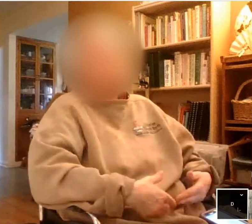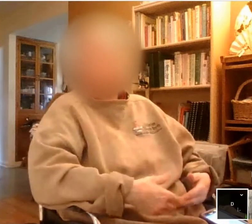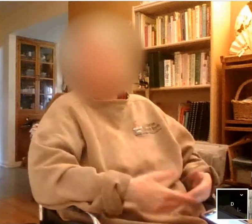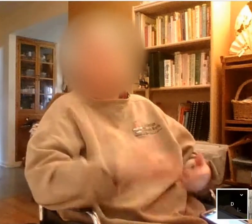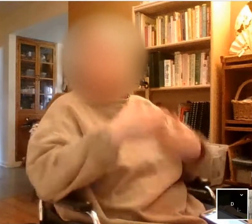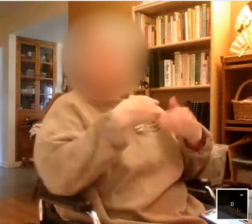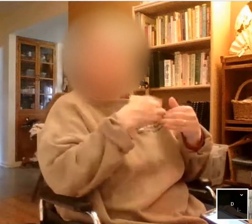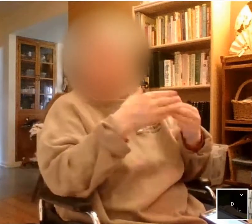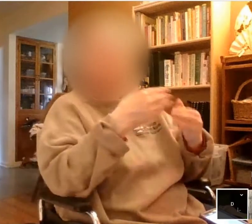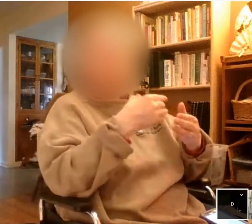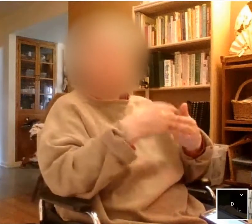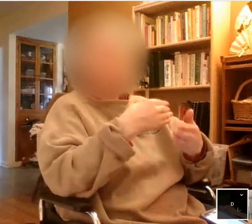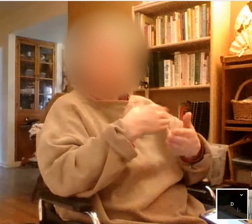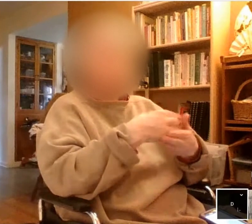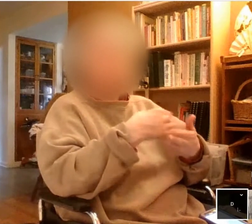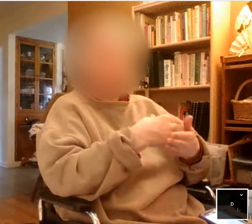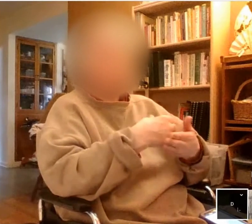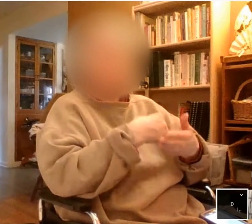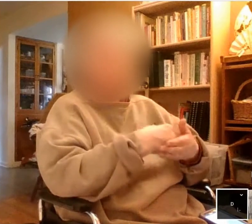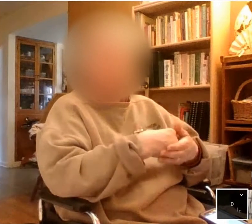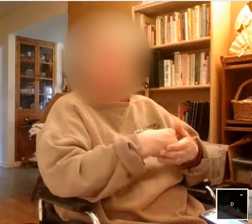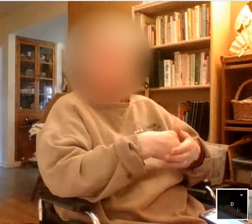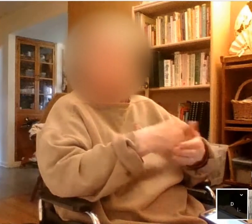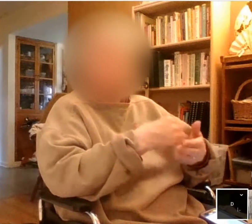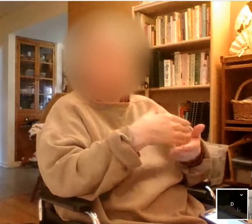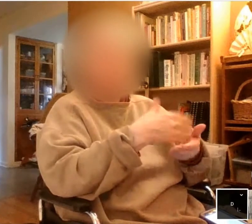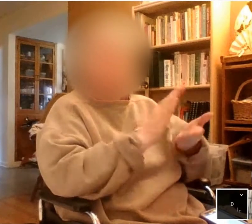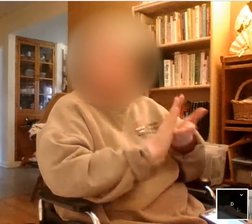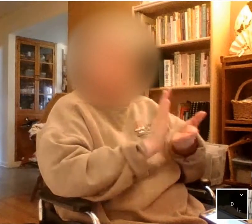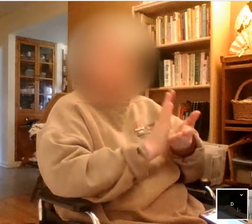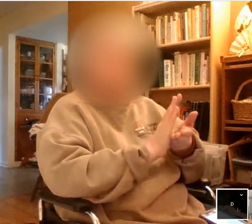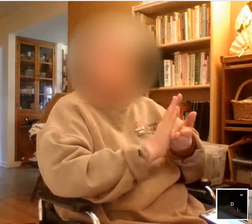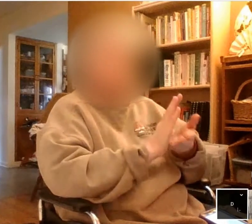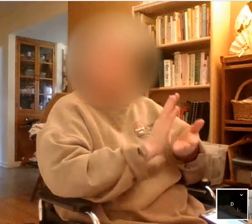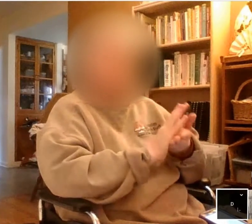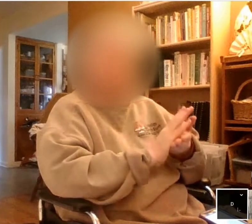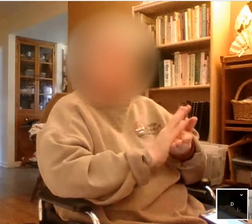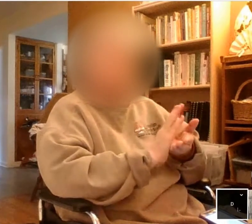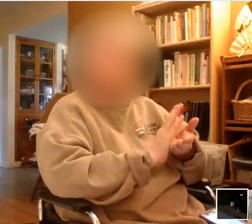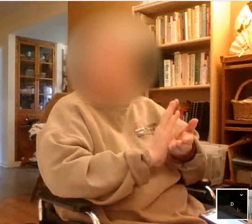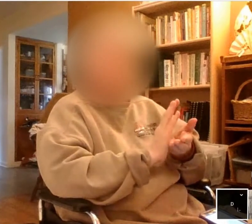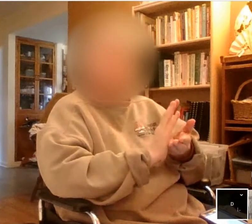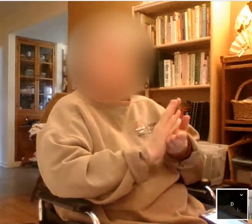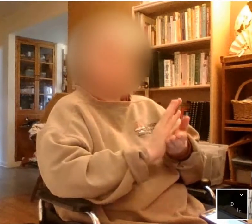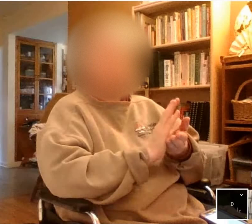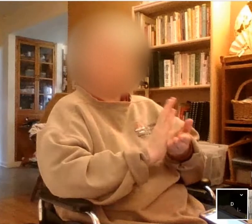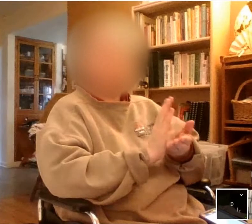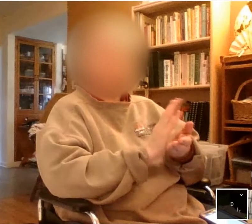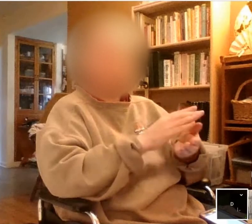my hips. So when I laid on the table, it was very uncomfortable because, in my opinion, the sacrum was